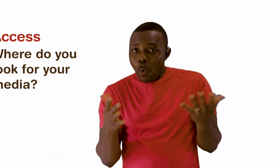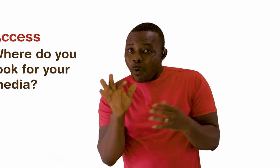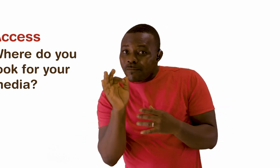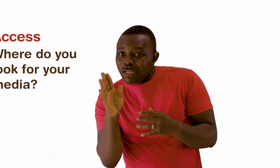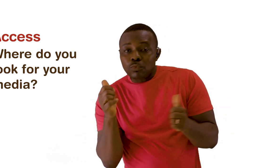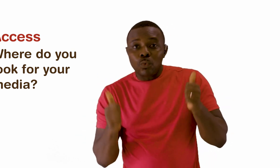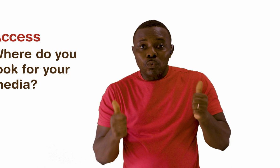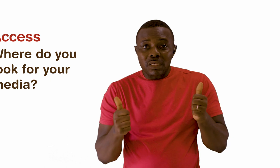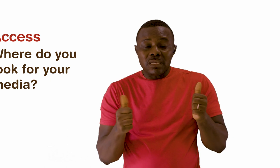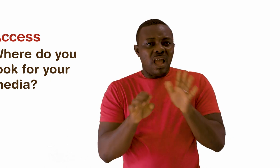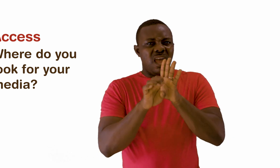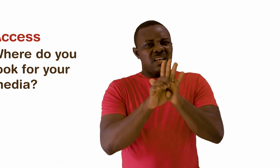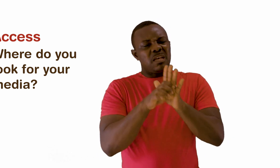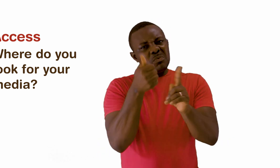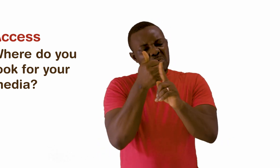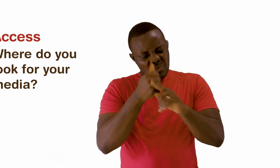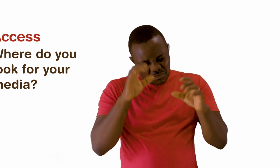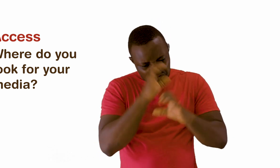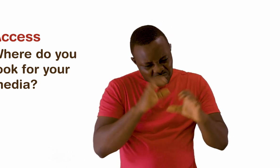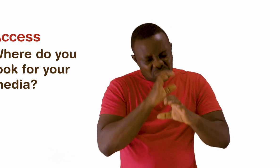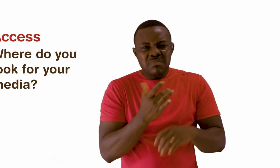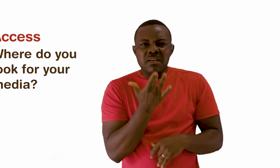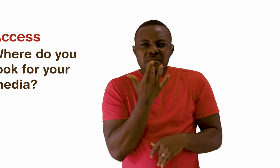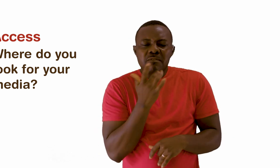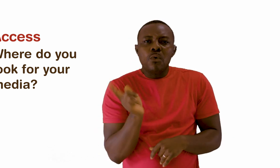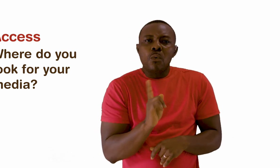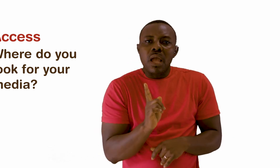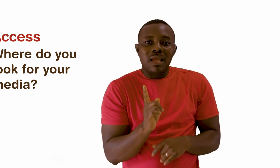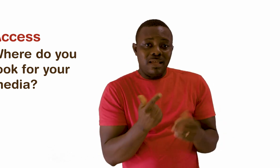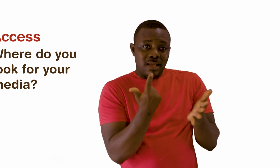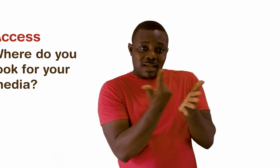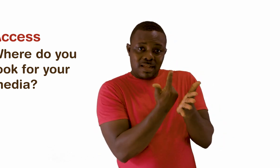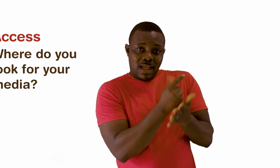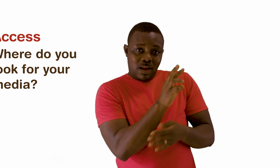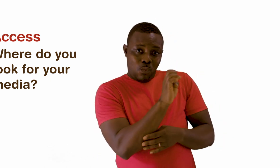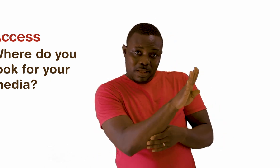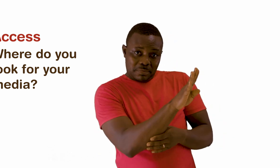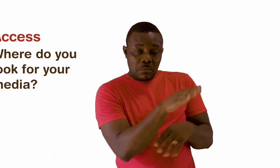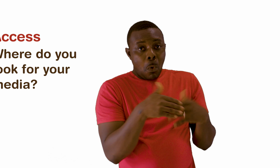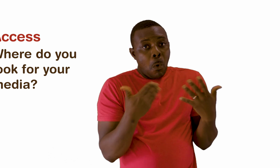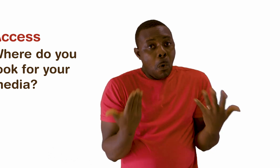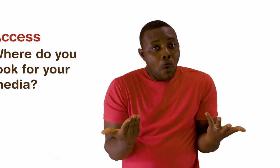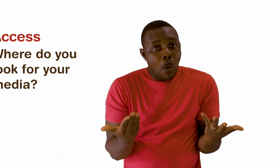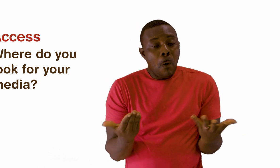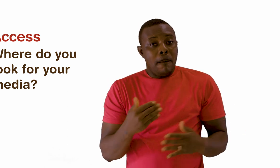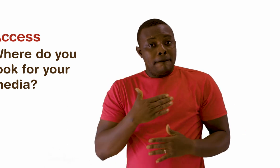Do you access your media from the internet, from Facebook? Which do you prefer? For example, do you prefer websites like GhanaWeb